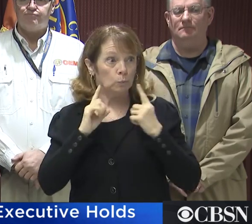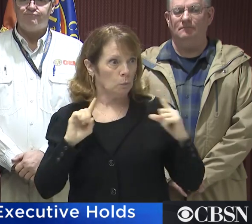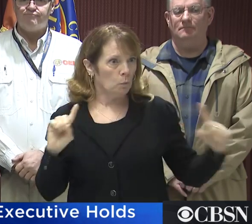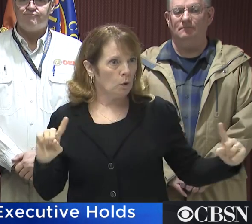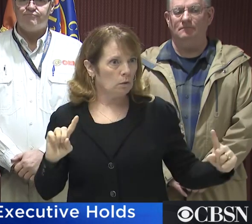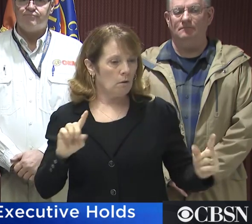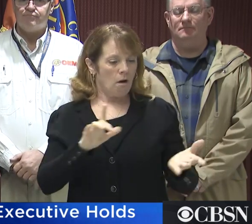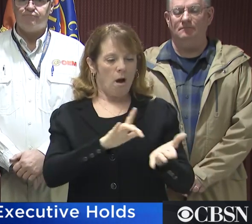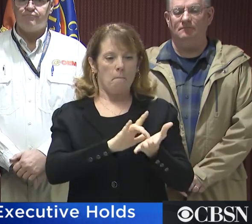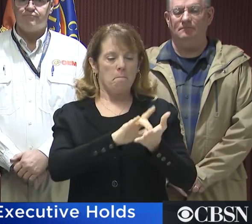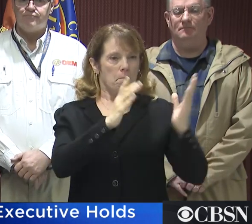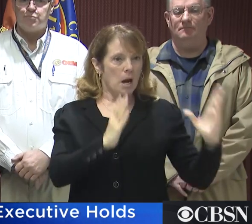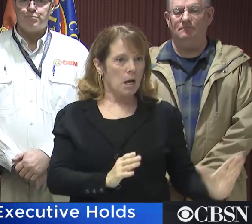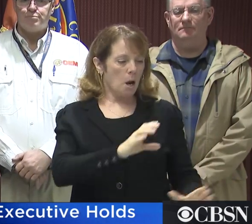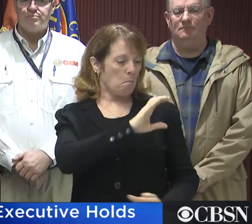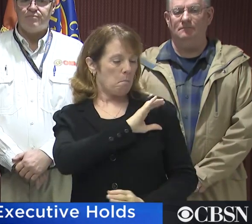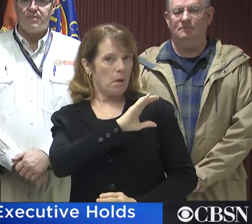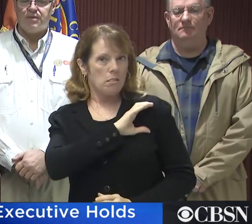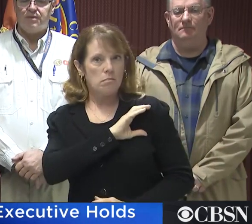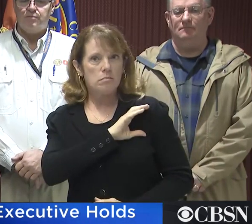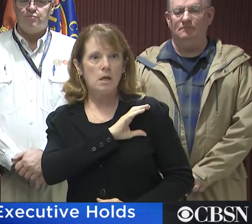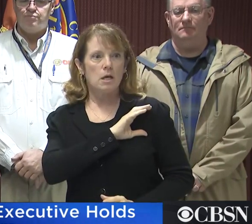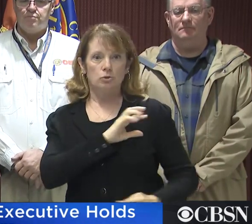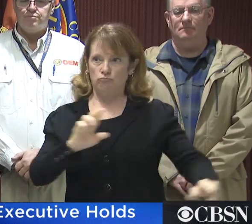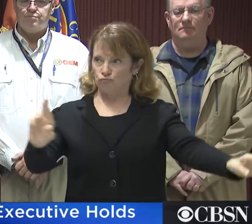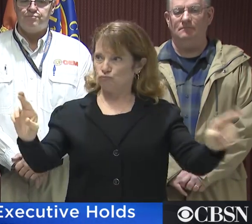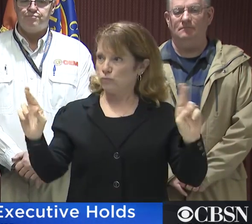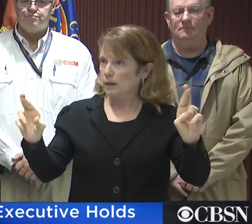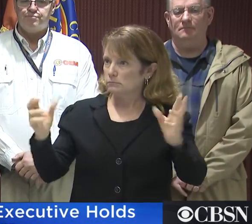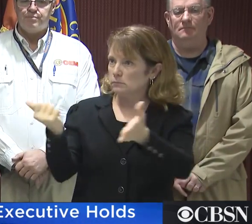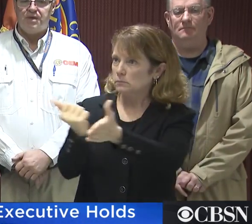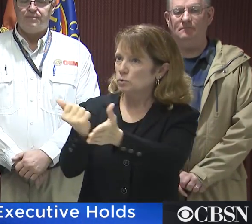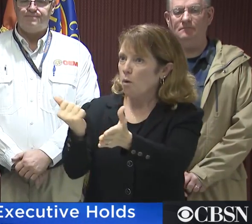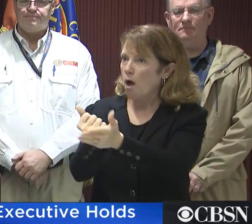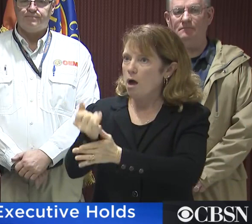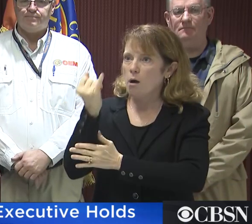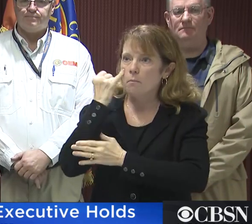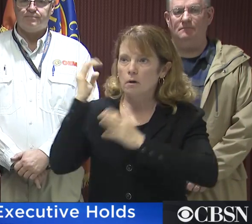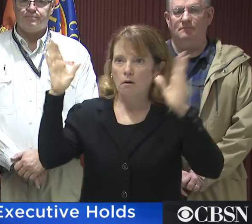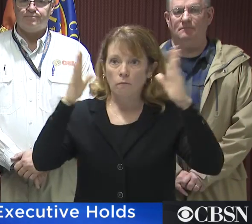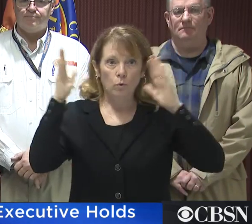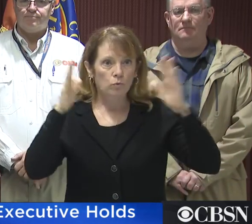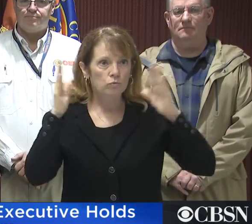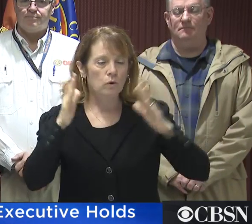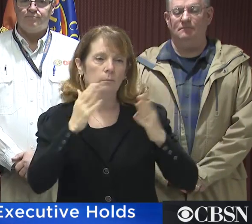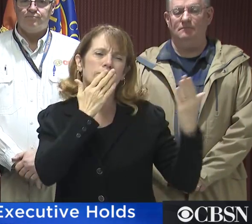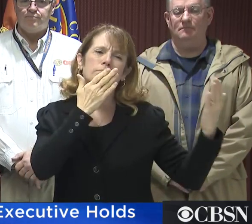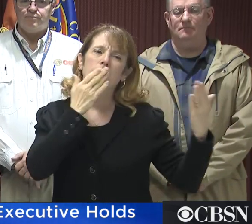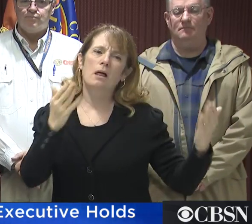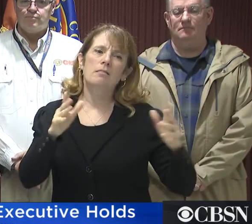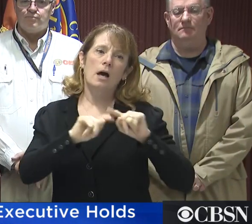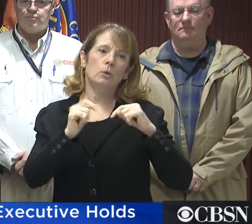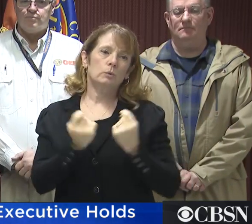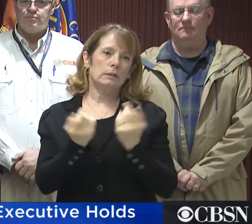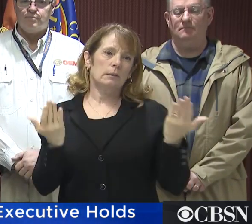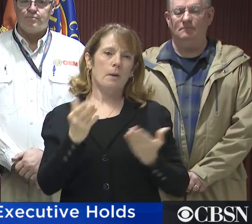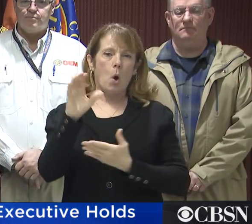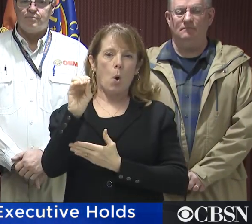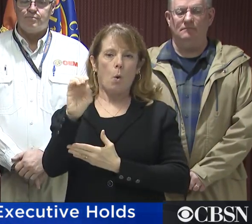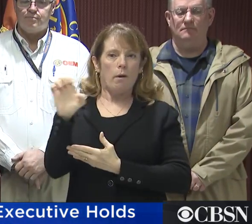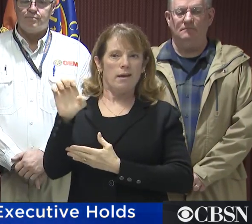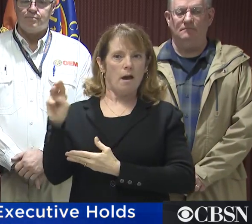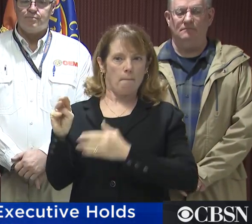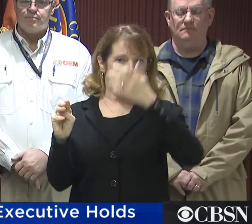Our medics, our police department are on standby to help anyone who gets in trouble out there. And, again, I want to thank the team here at the Office of Emergency